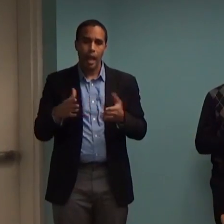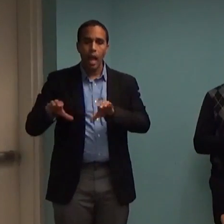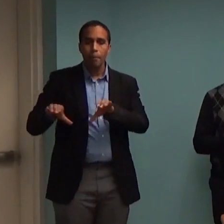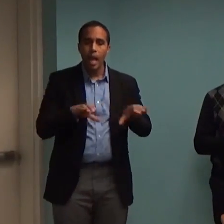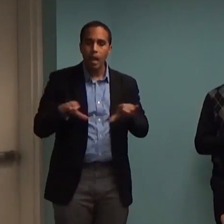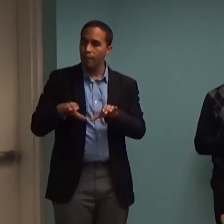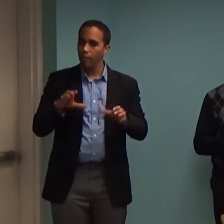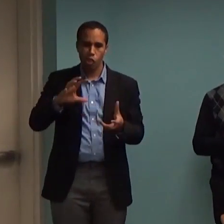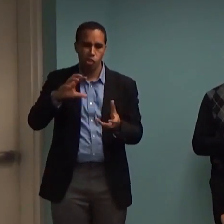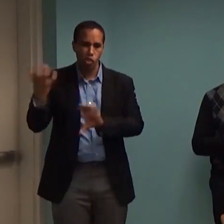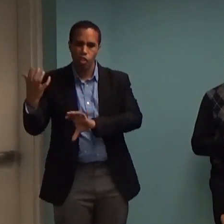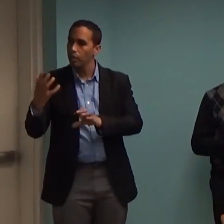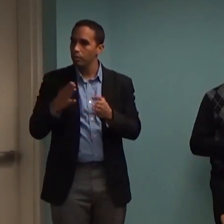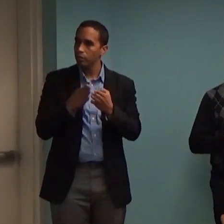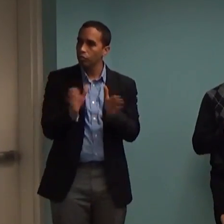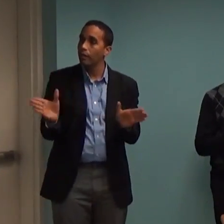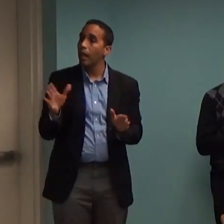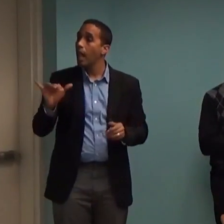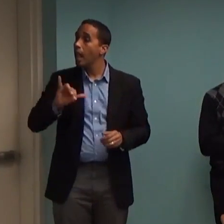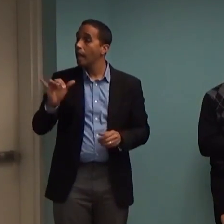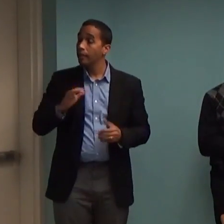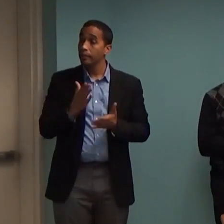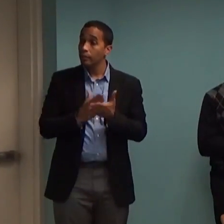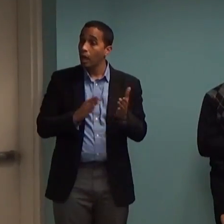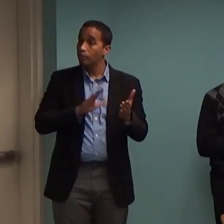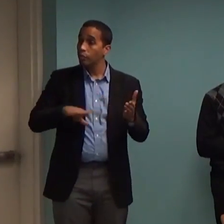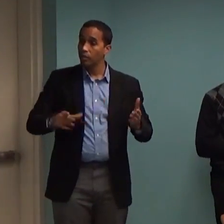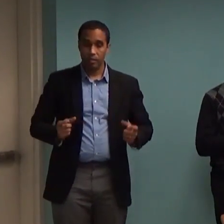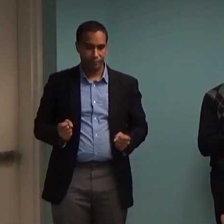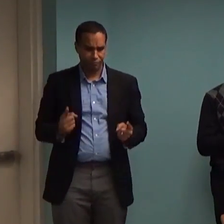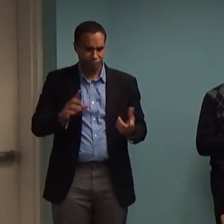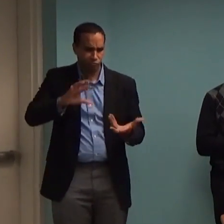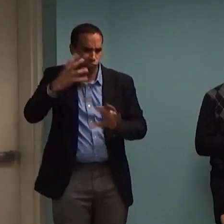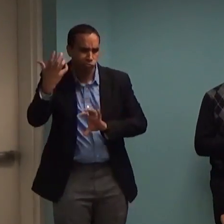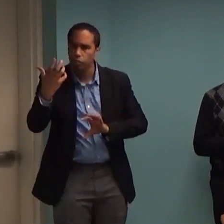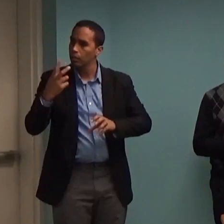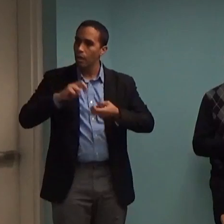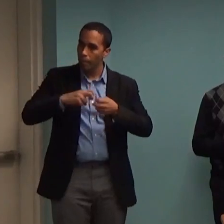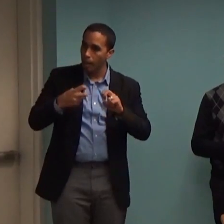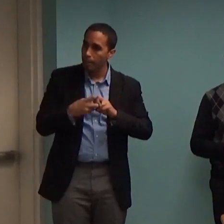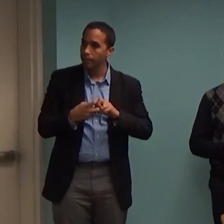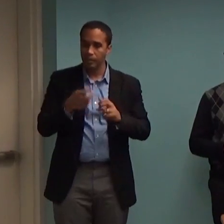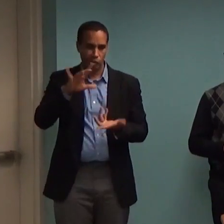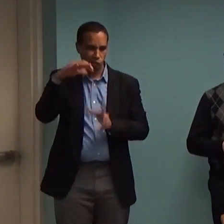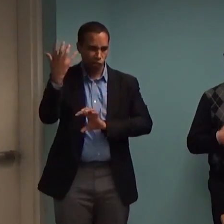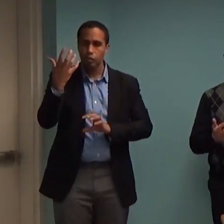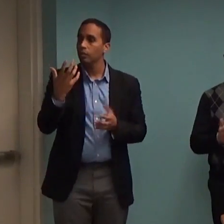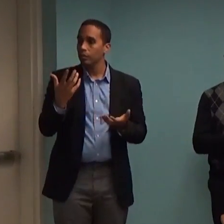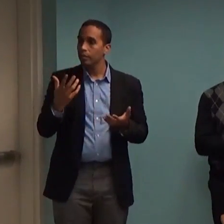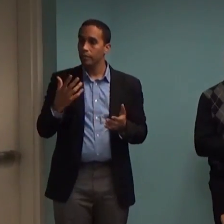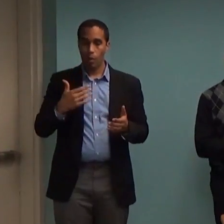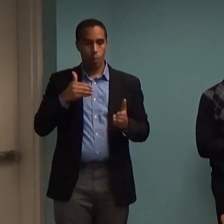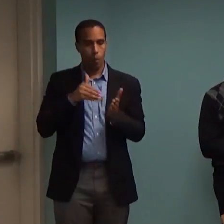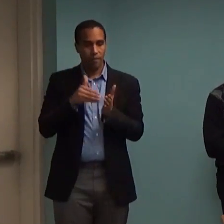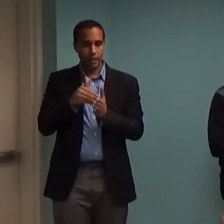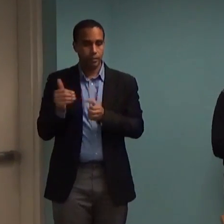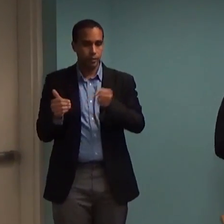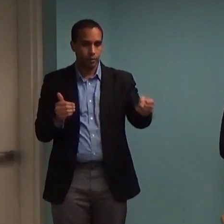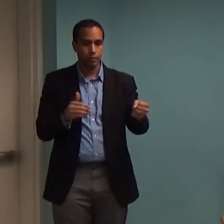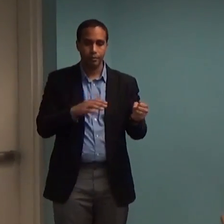with kids who have disruptive behavior problems, frequently they're brought to their pediatricians with the desire to have that problem